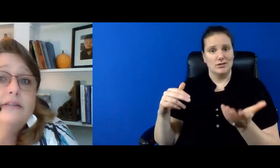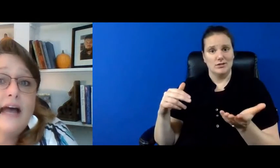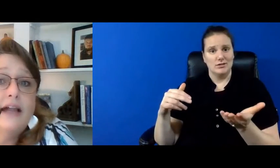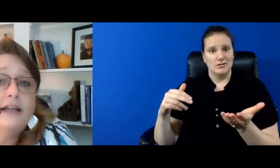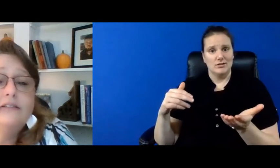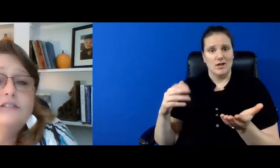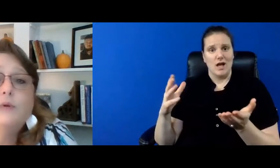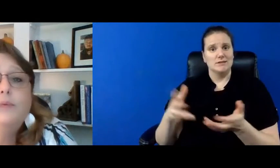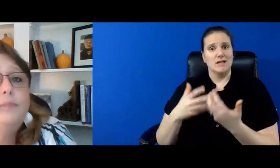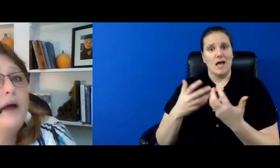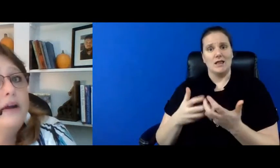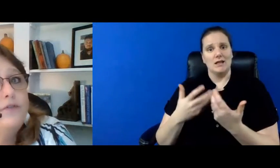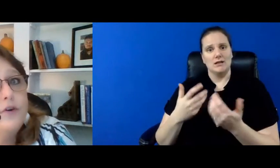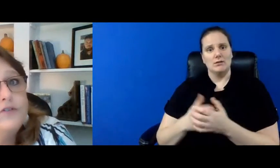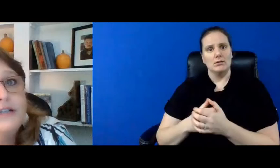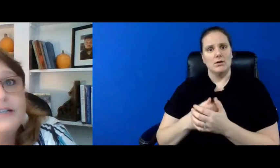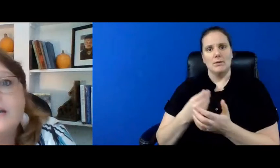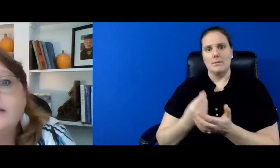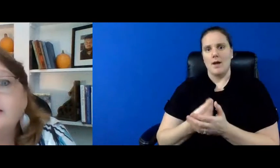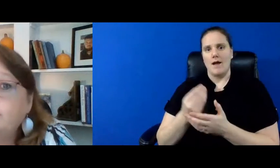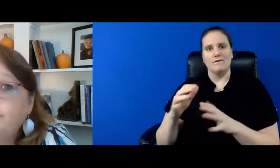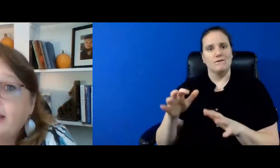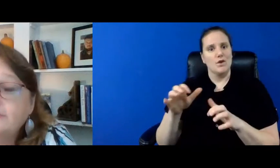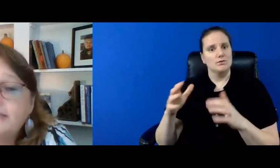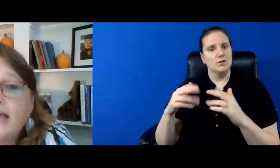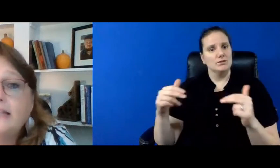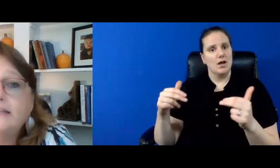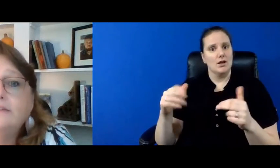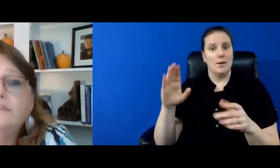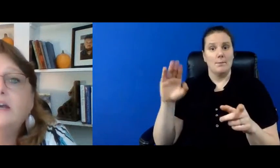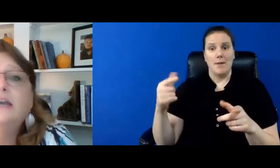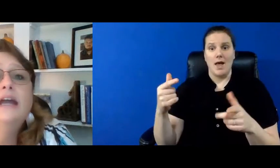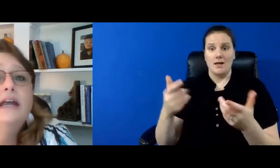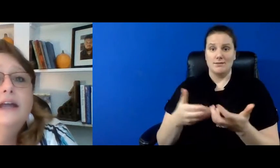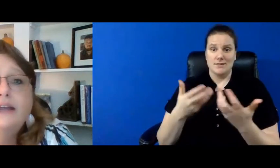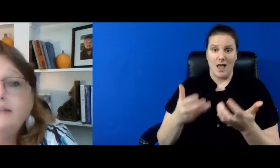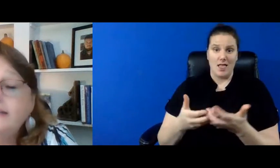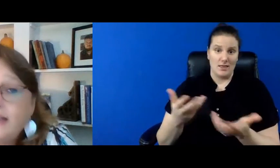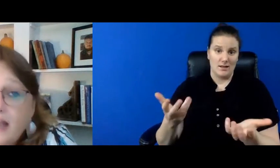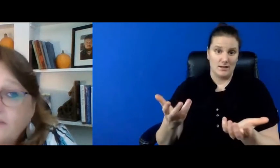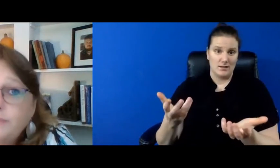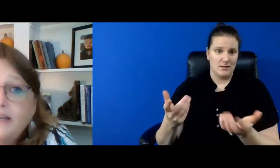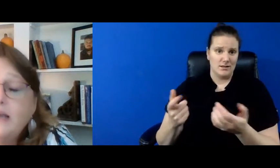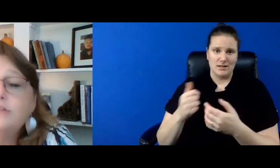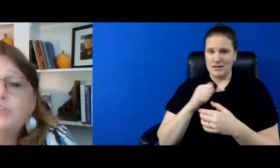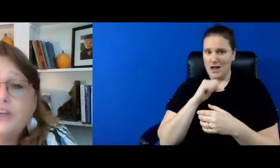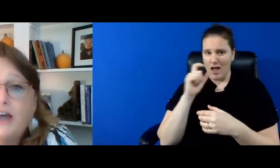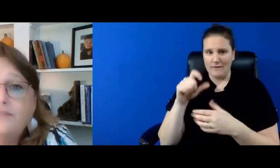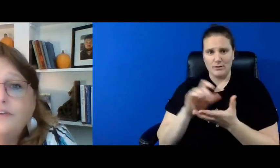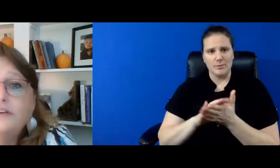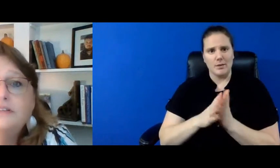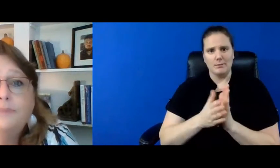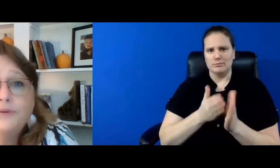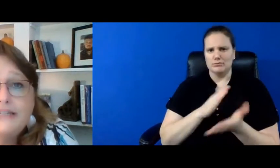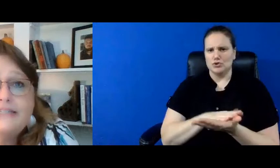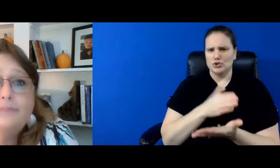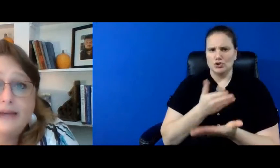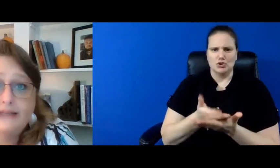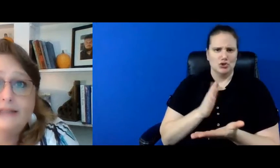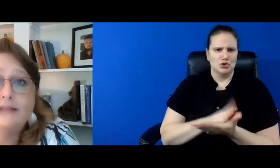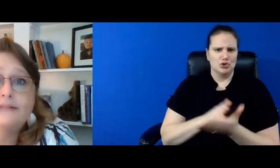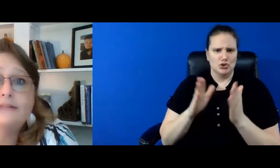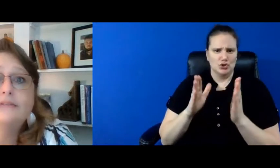salad so we would buy a frozen lasagna and a bag of salad right he didn't have to become a chef to